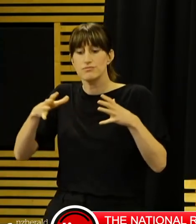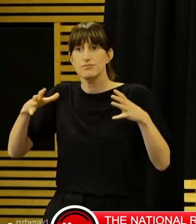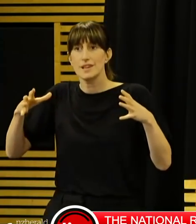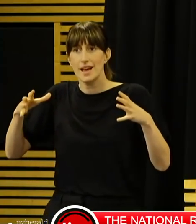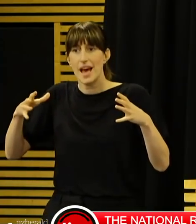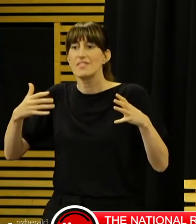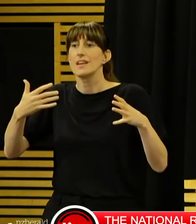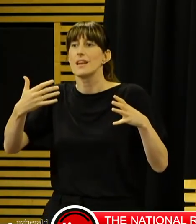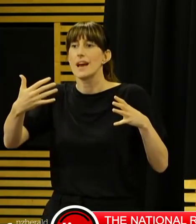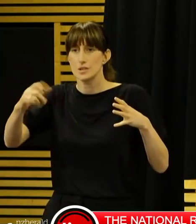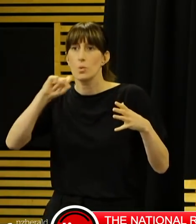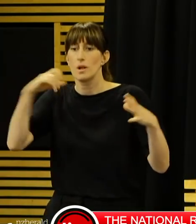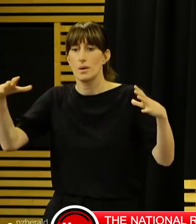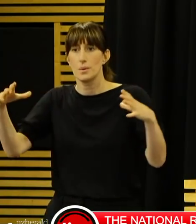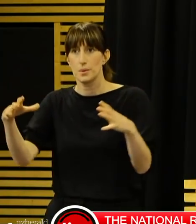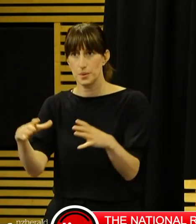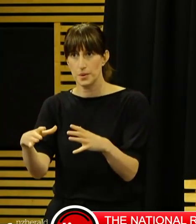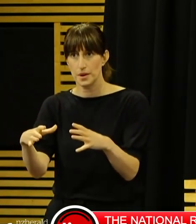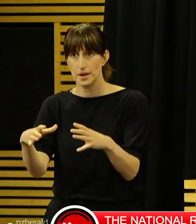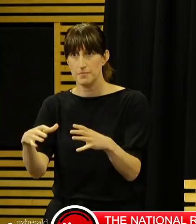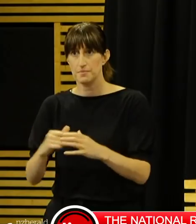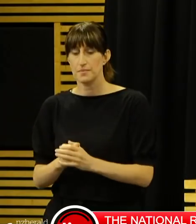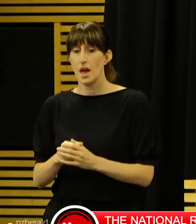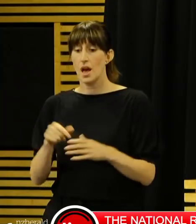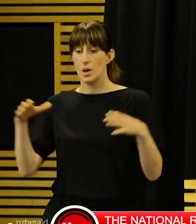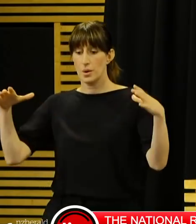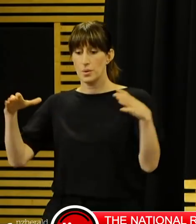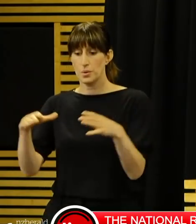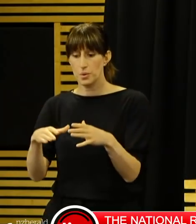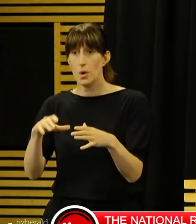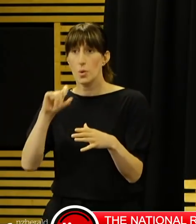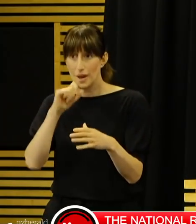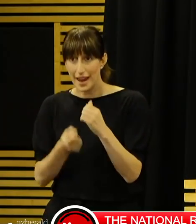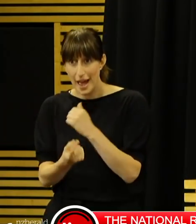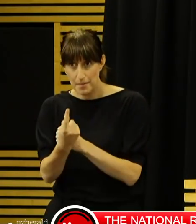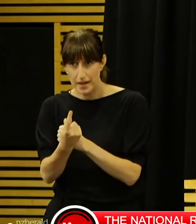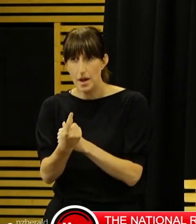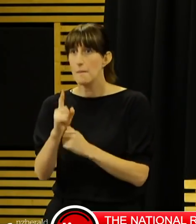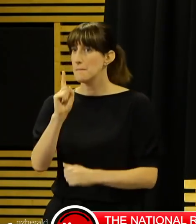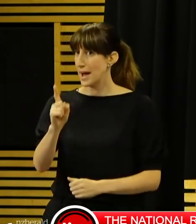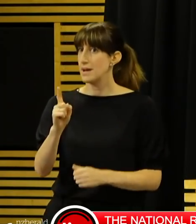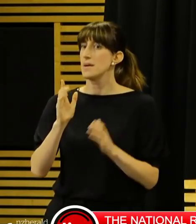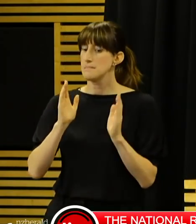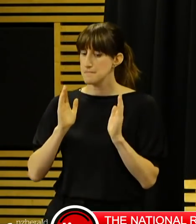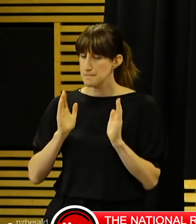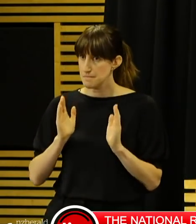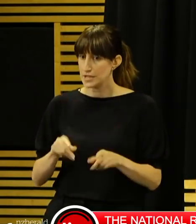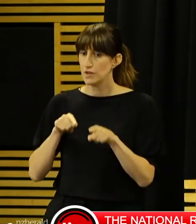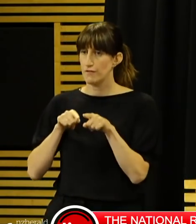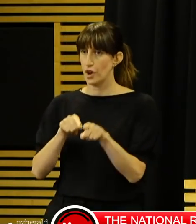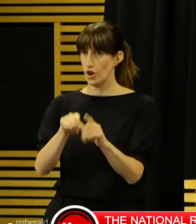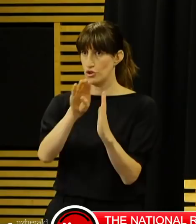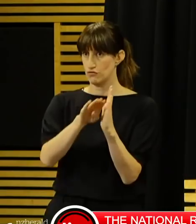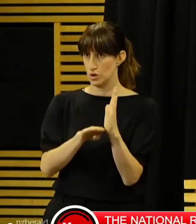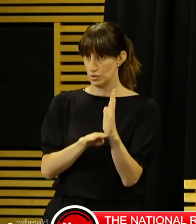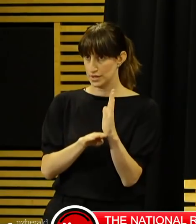turnaround will happen if all New Zealanders do what is being asked of them, that is to stay at home, to